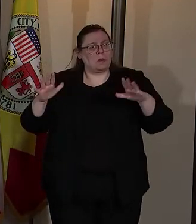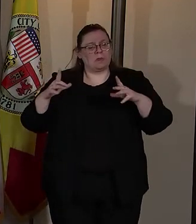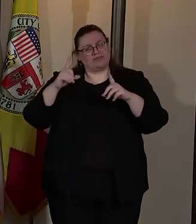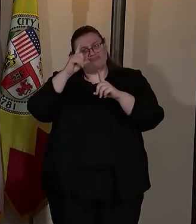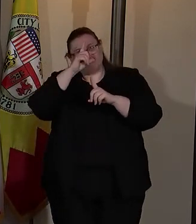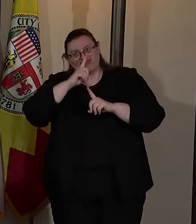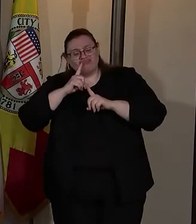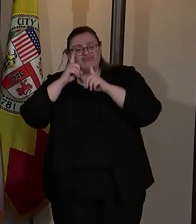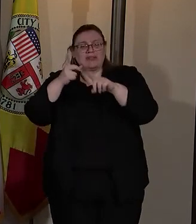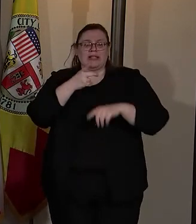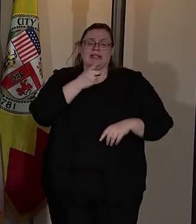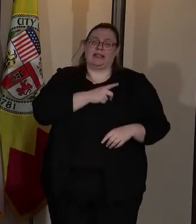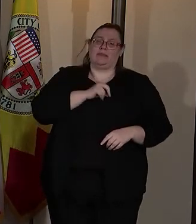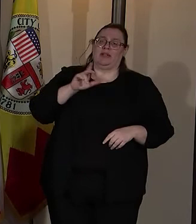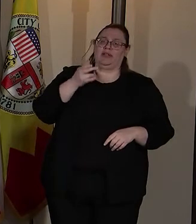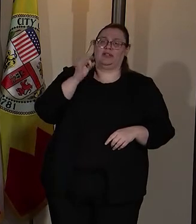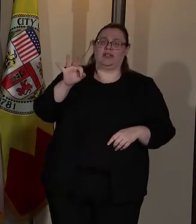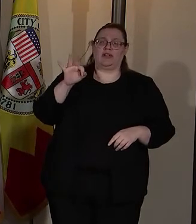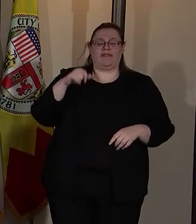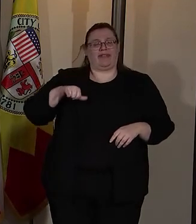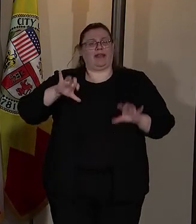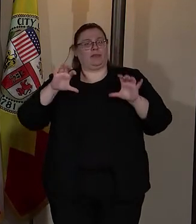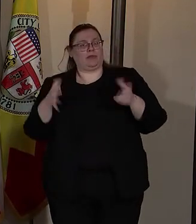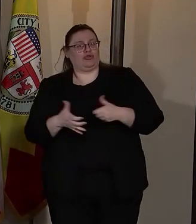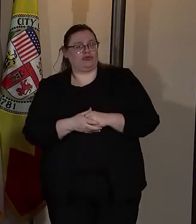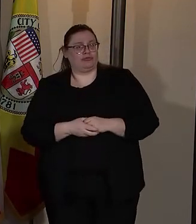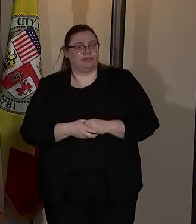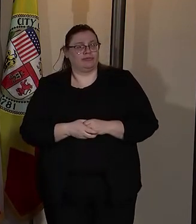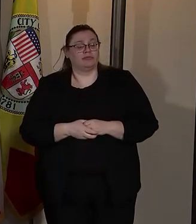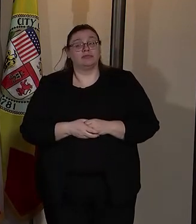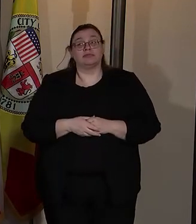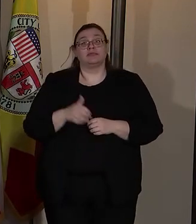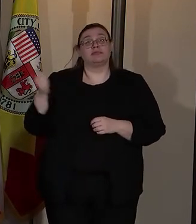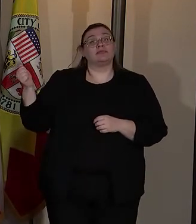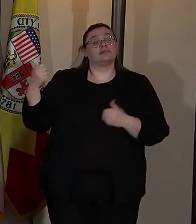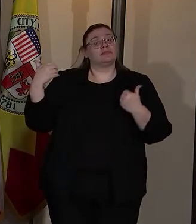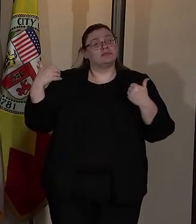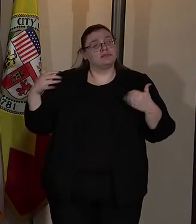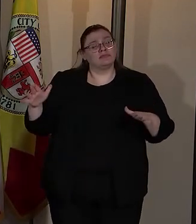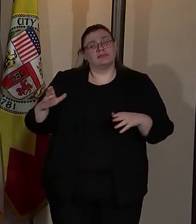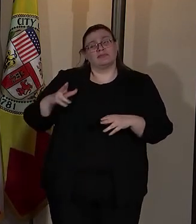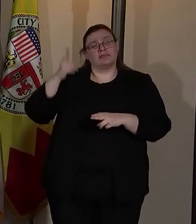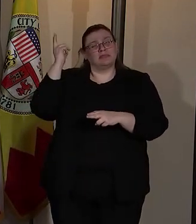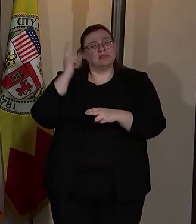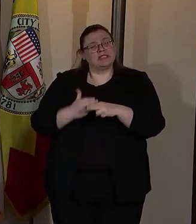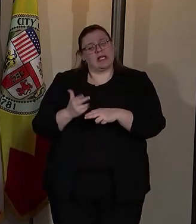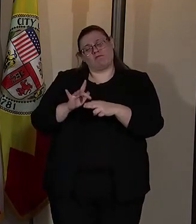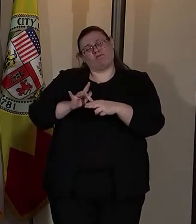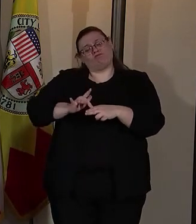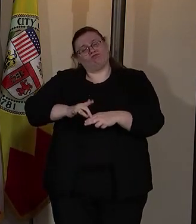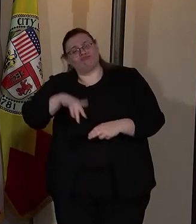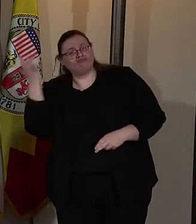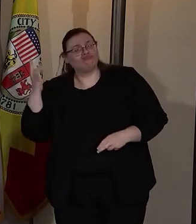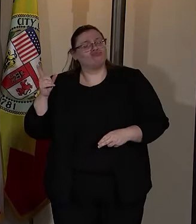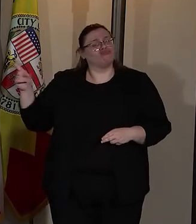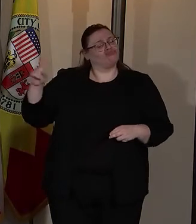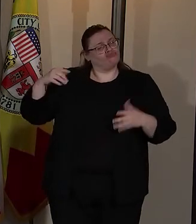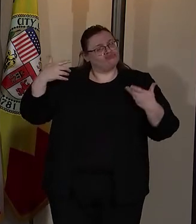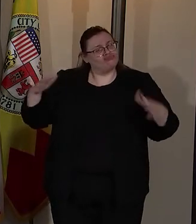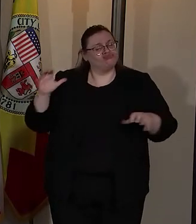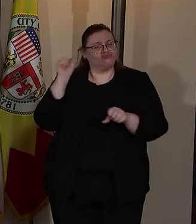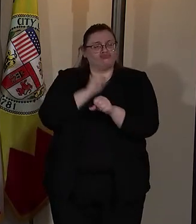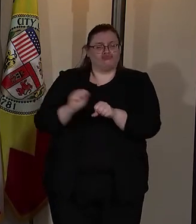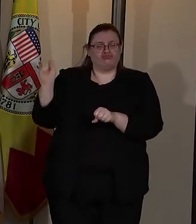as the deputy chief of this Bureau. She has a long earned reputation of helping to build